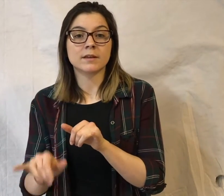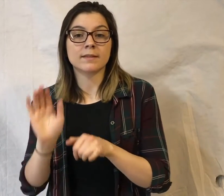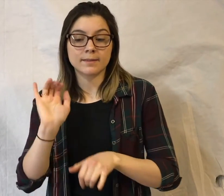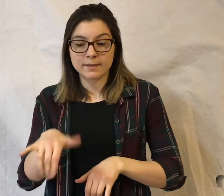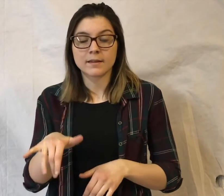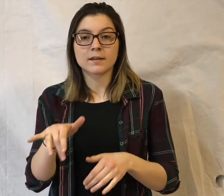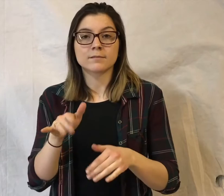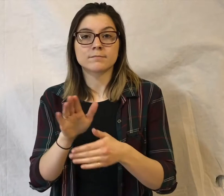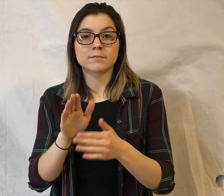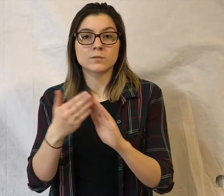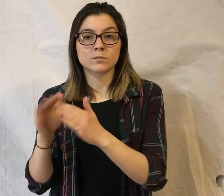ASL 3 and 4.